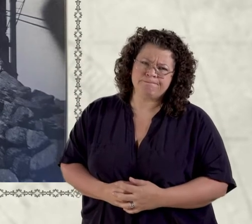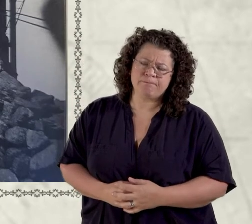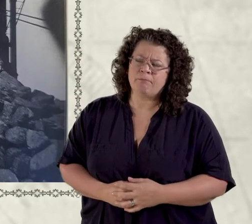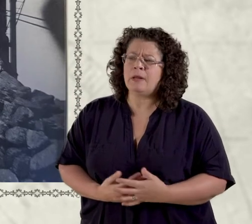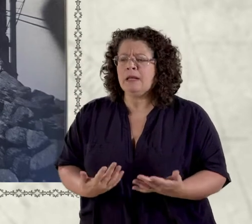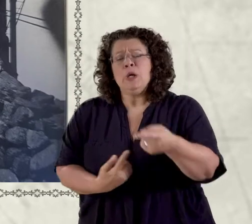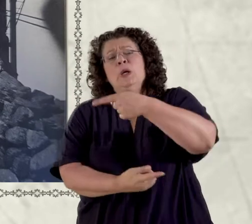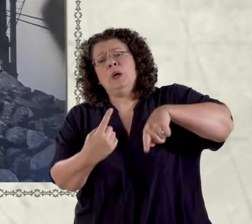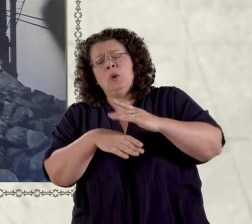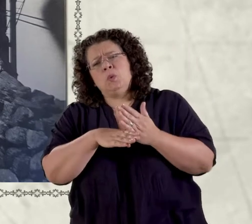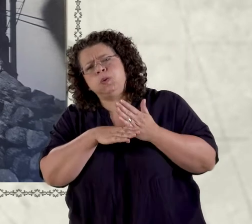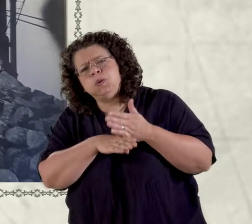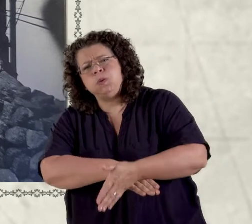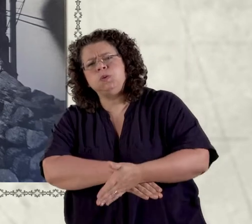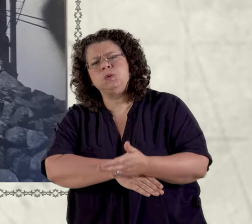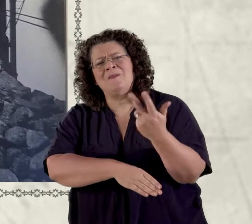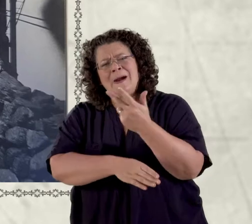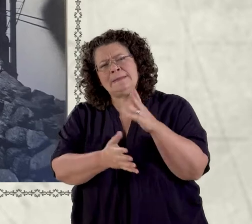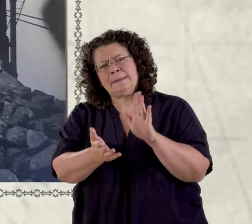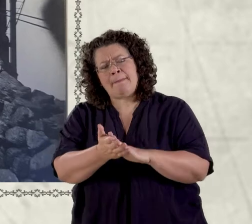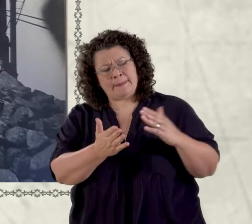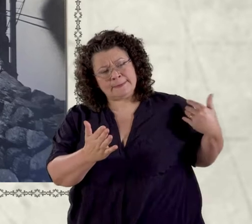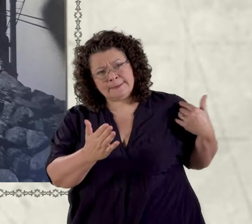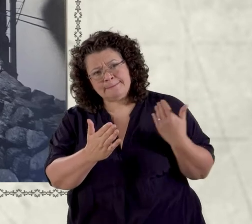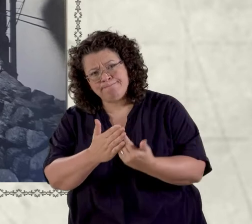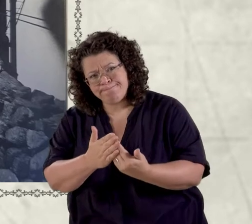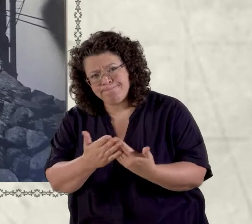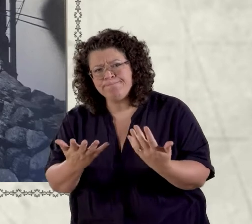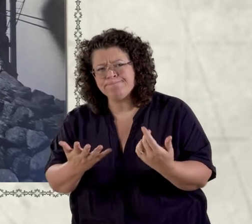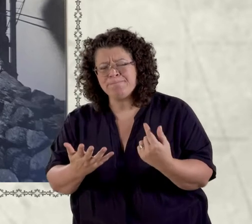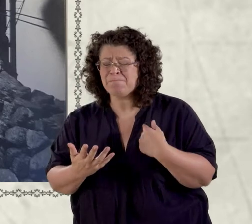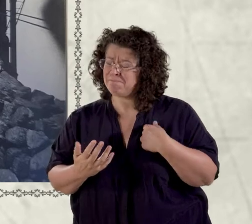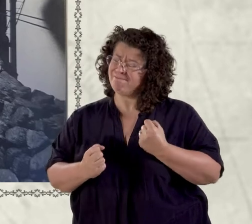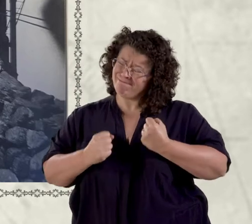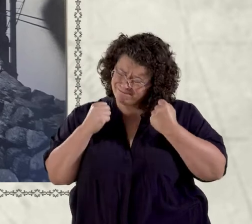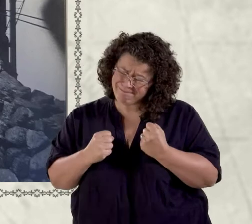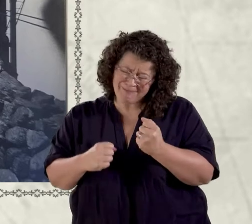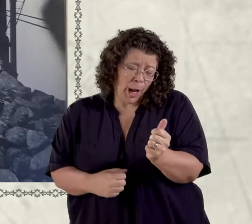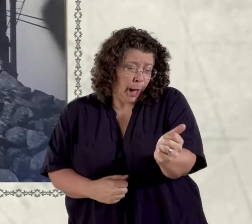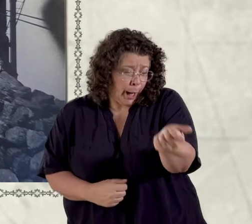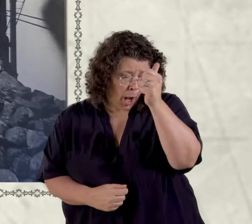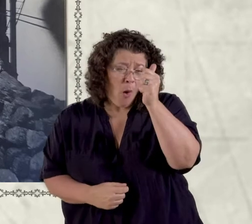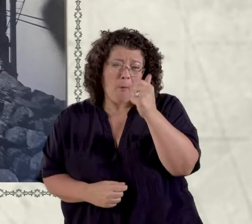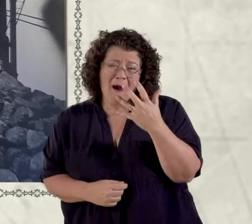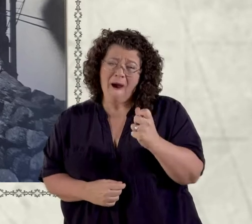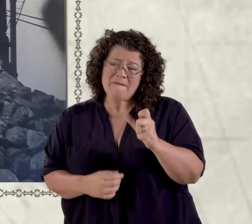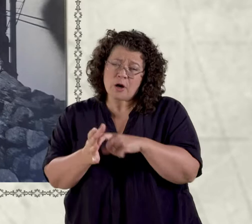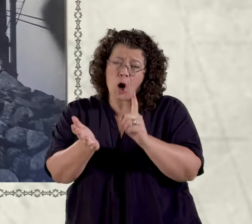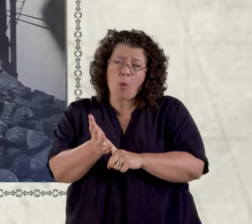you have worked tirelessly for a year and a half i am convinced that there